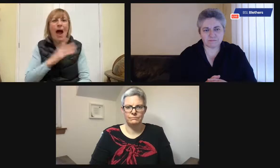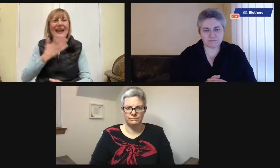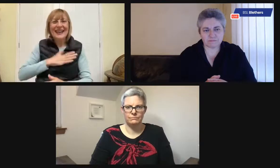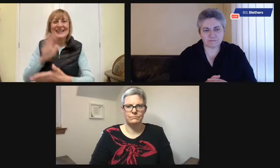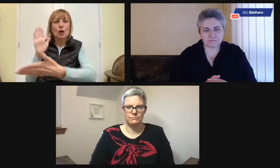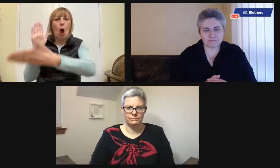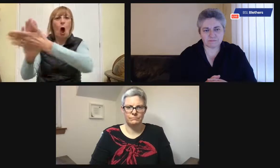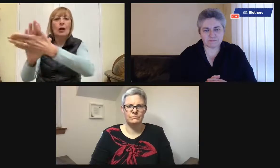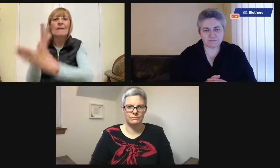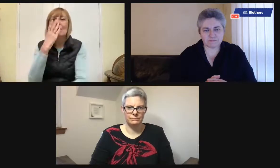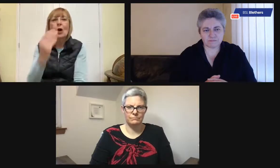thing.